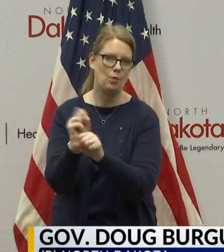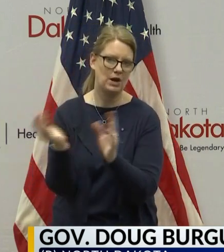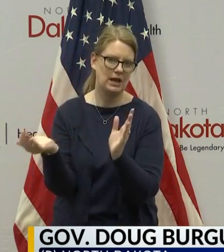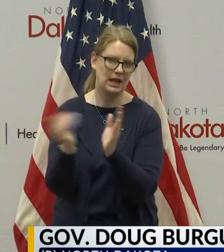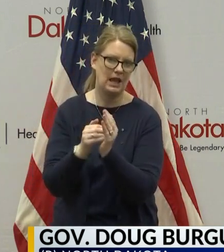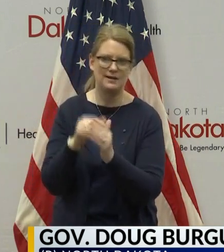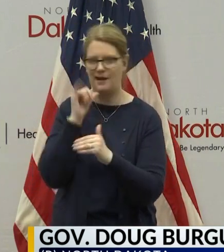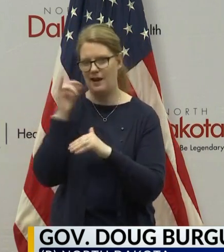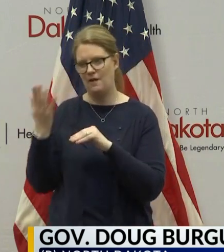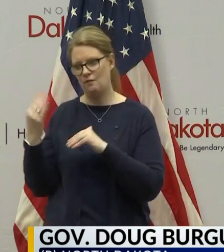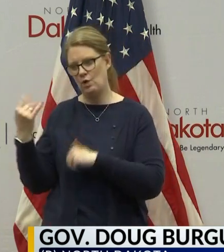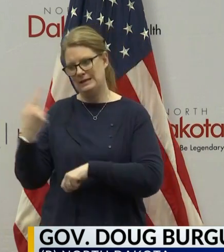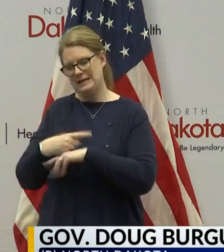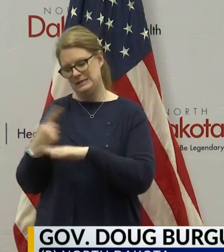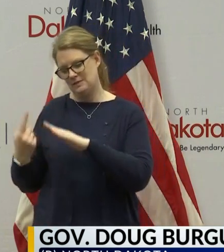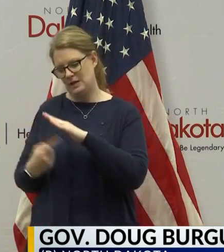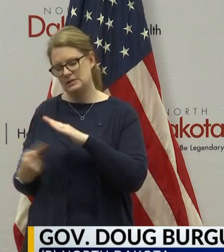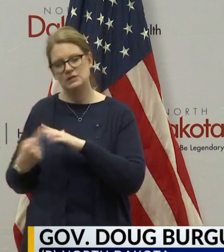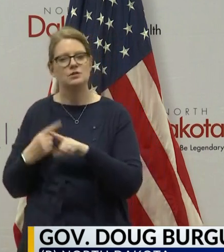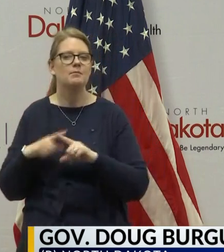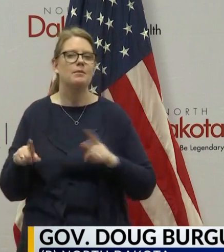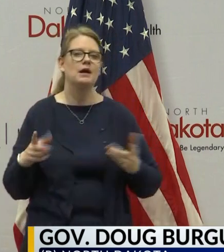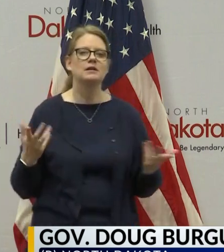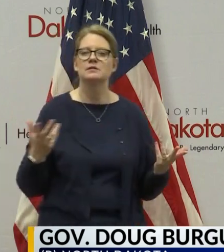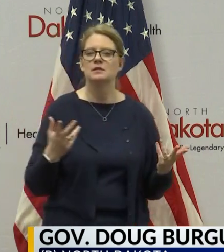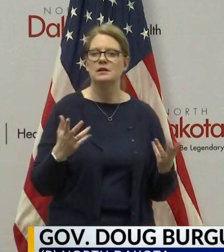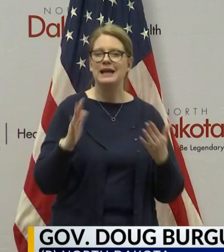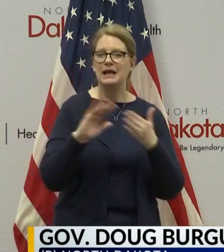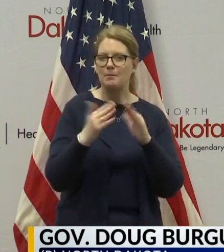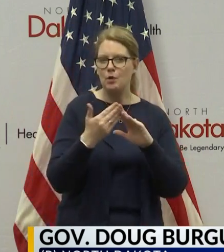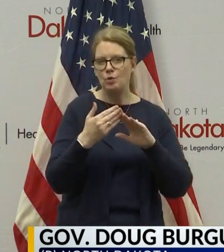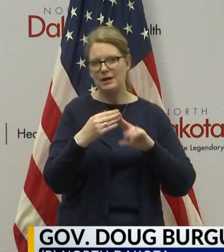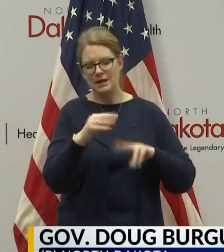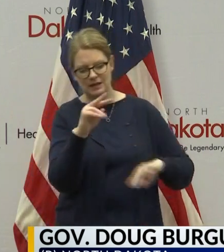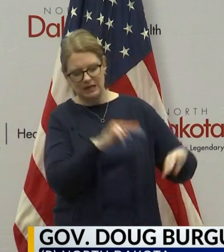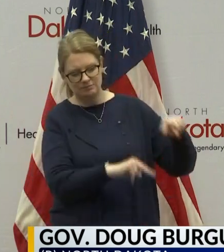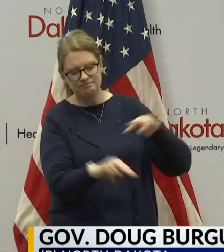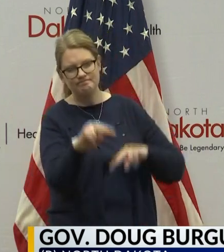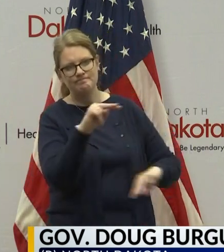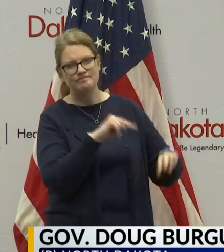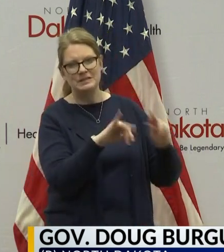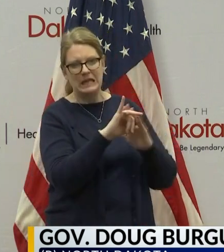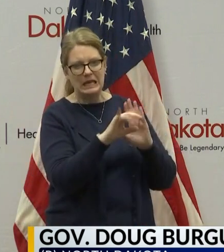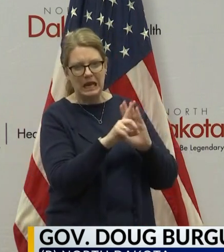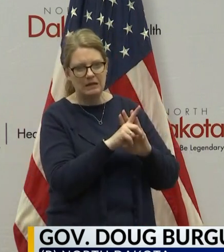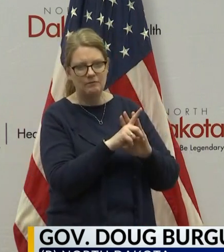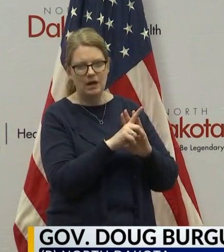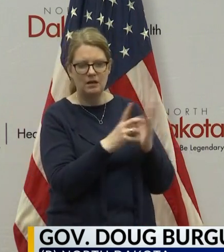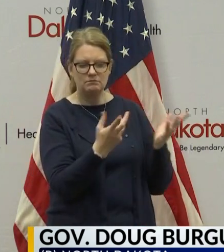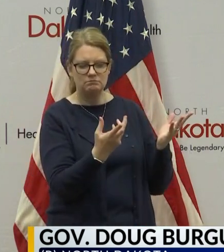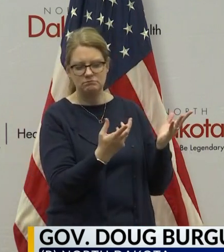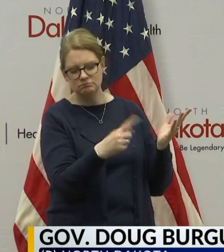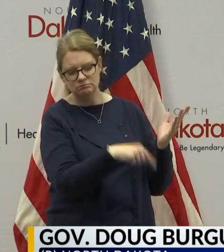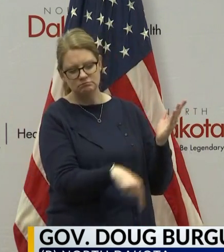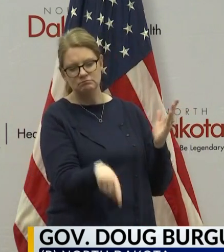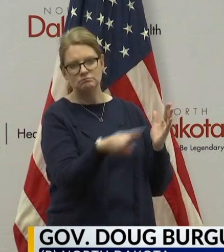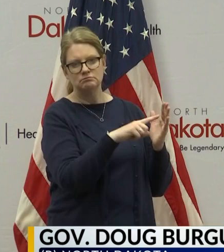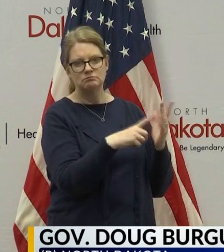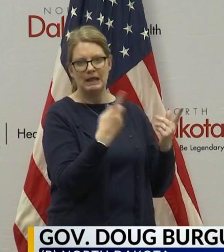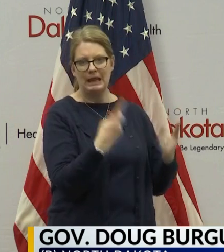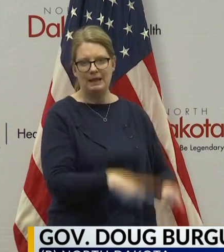to 14 days of isolation. But in general, we hadn't done any community surveillance to identify whether or not people were,